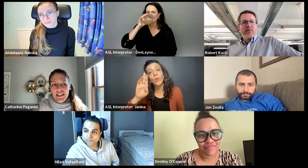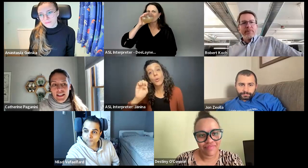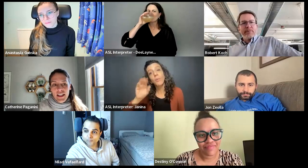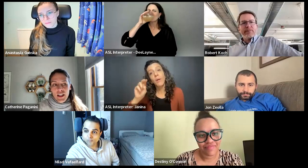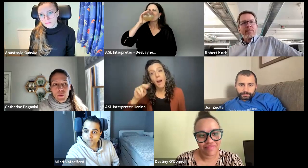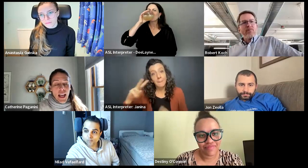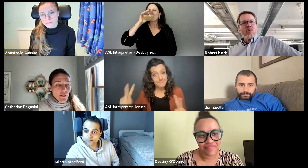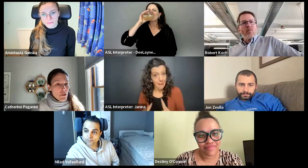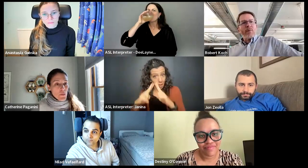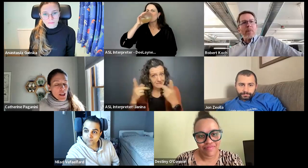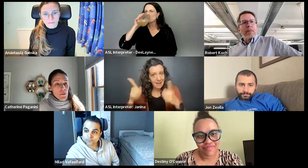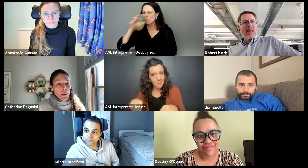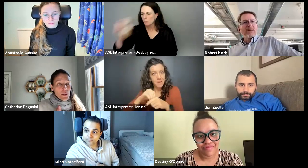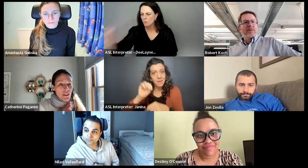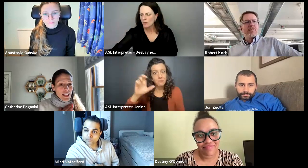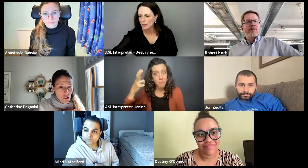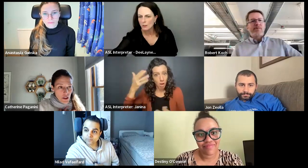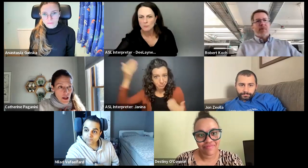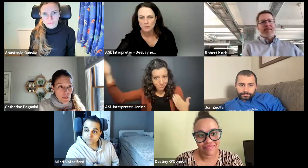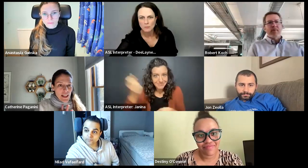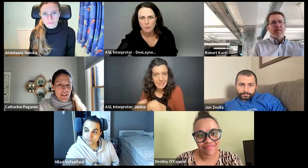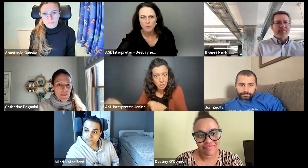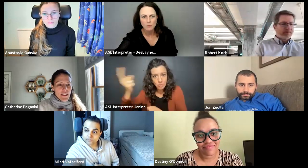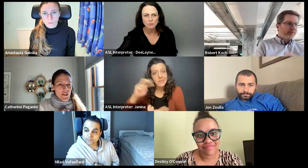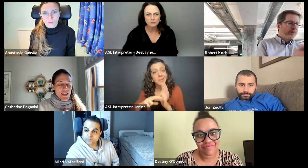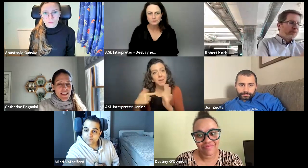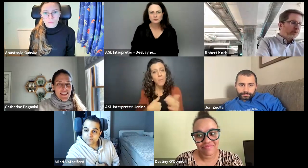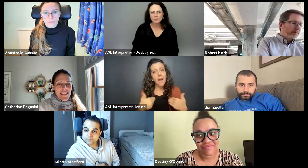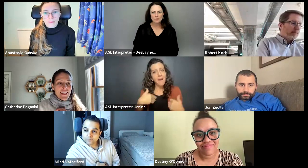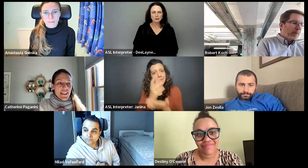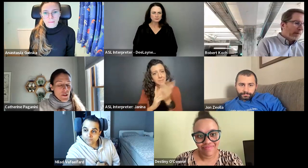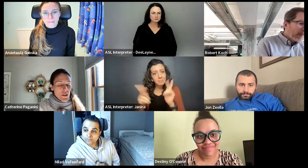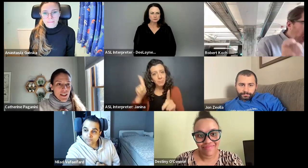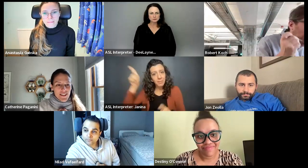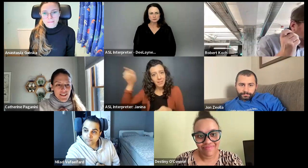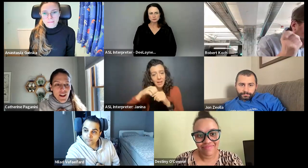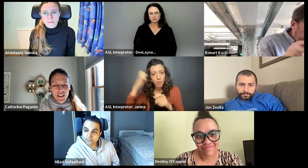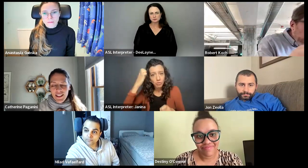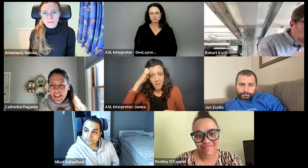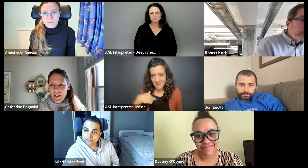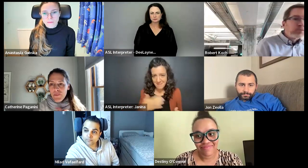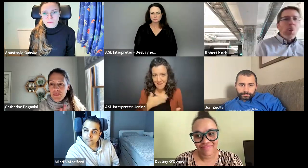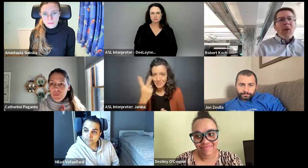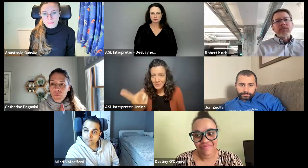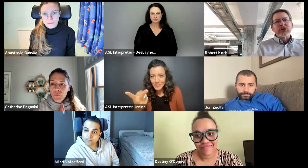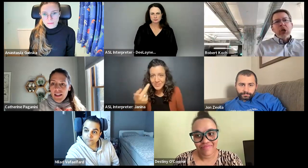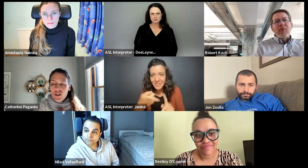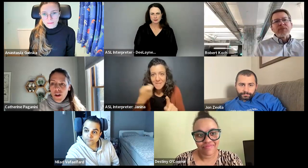And we have a few people in Europe. And I'm glad to see two are here on the call.